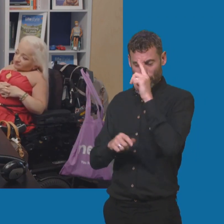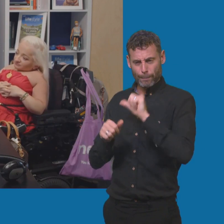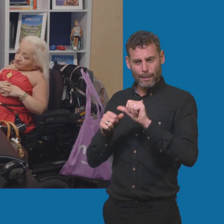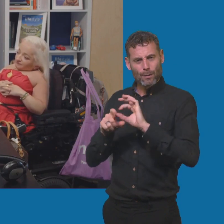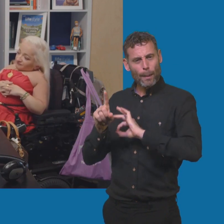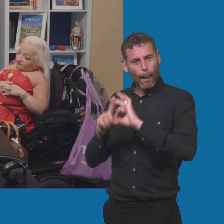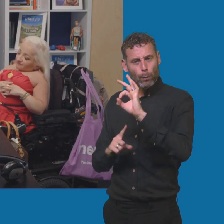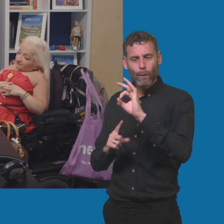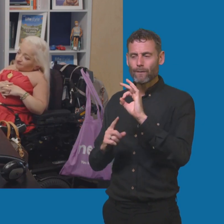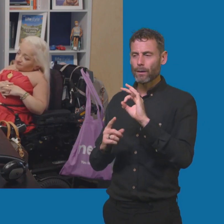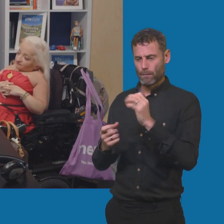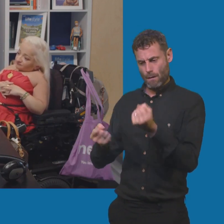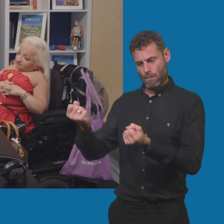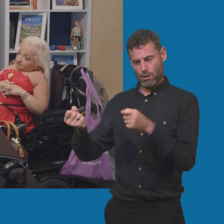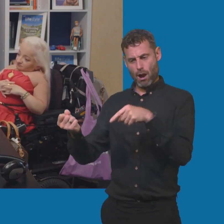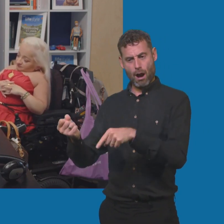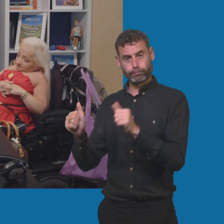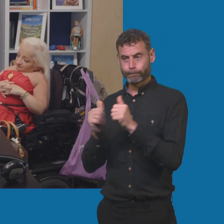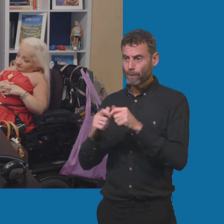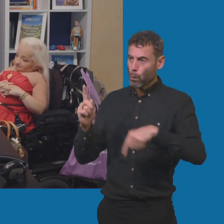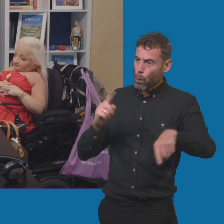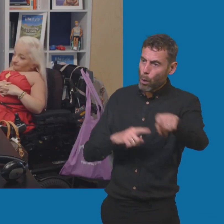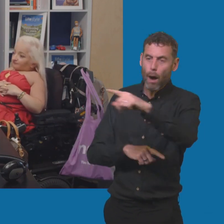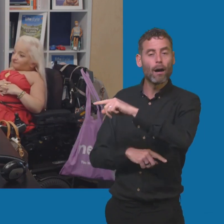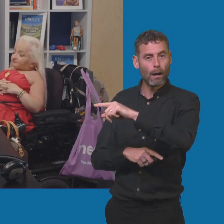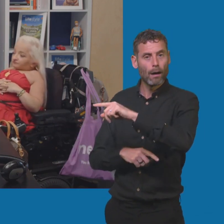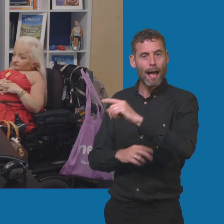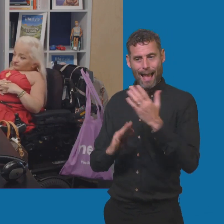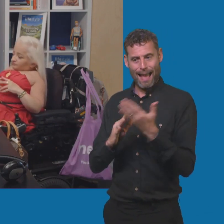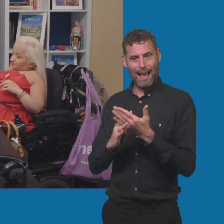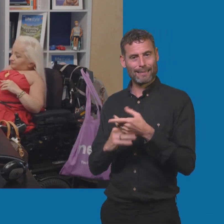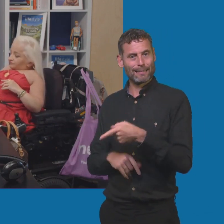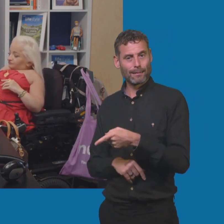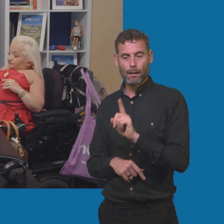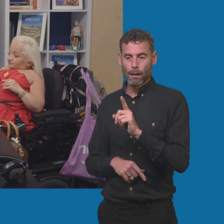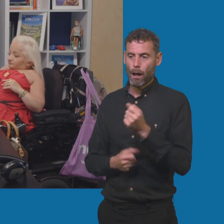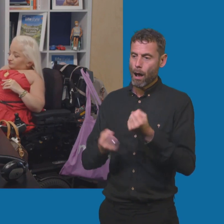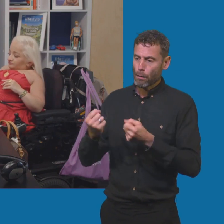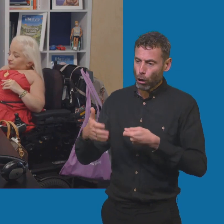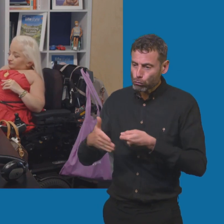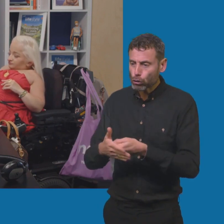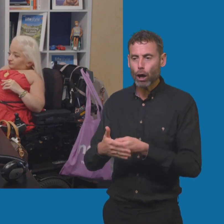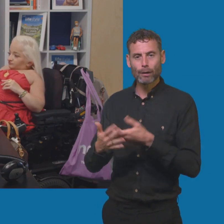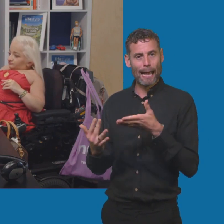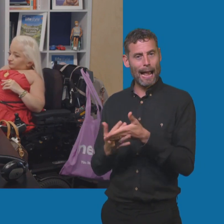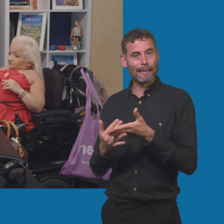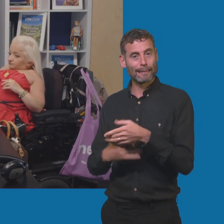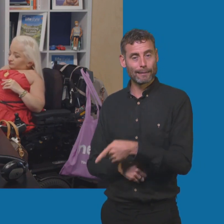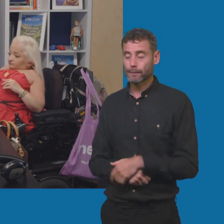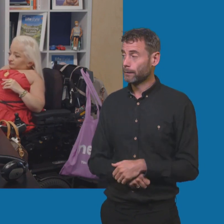cars and electric car charging. But often when we're at events, I get a lot of questions from people on the scheme who just don't, just aren't aware of the basics